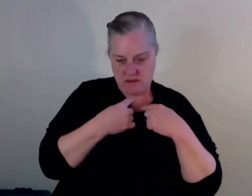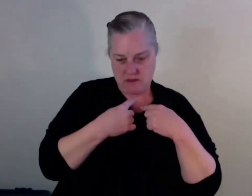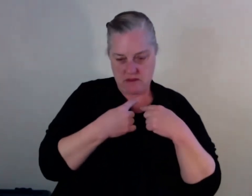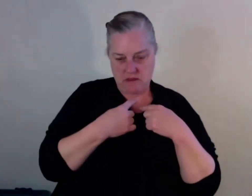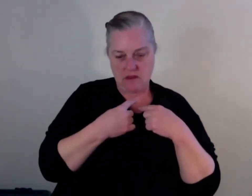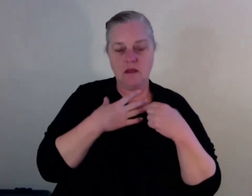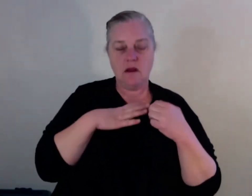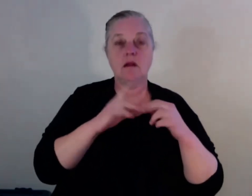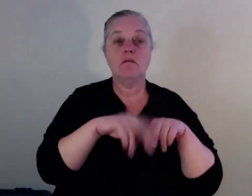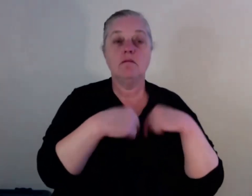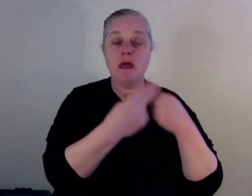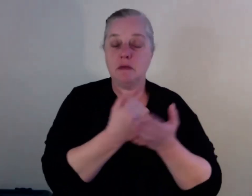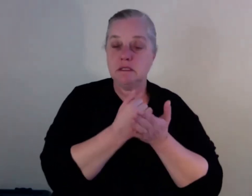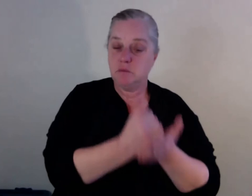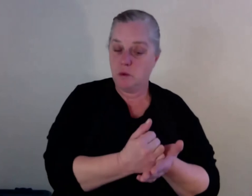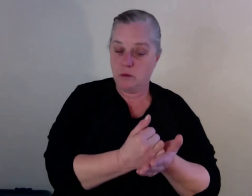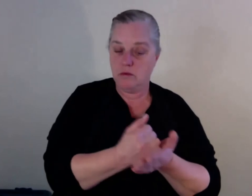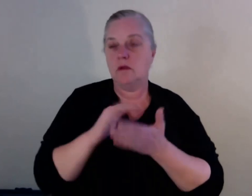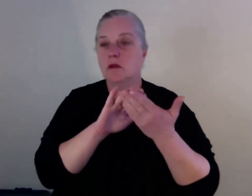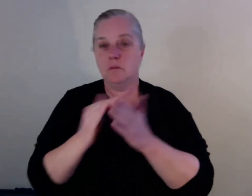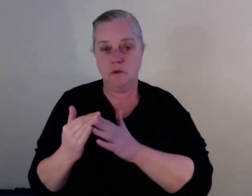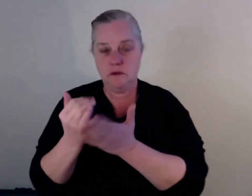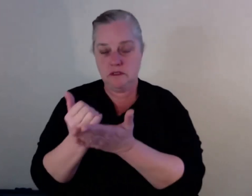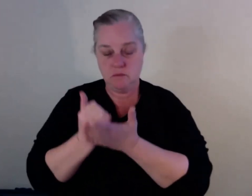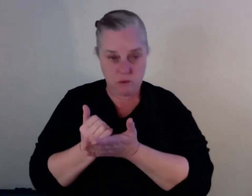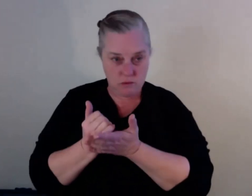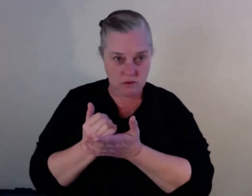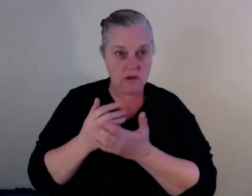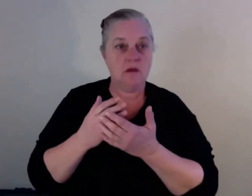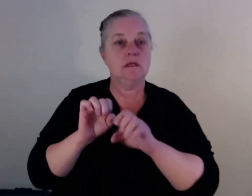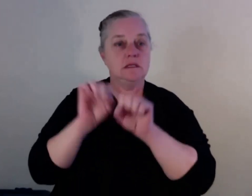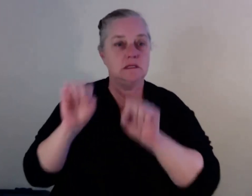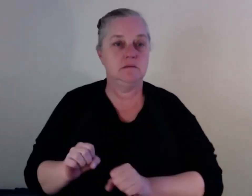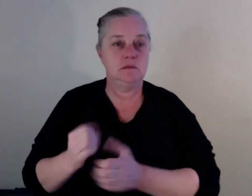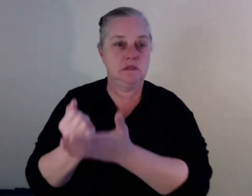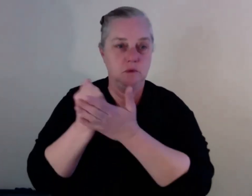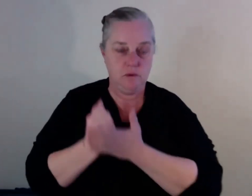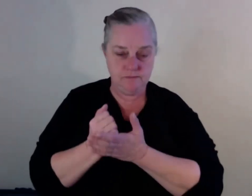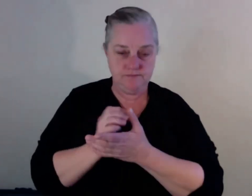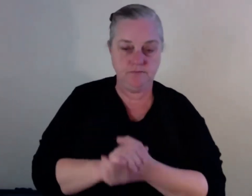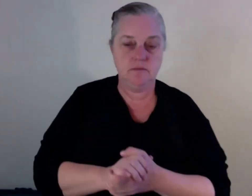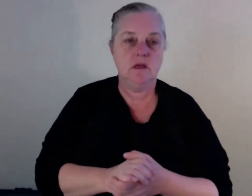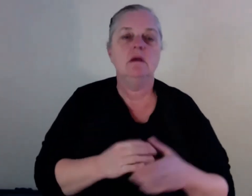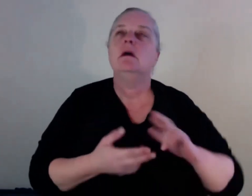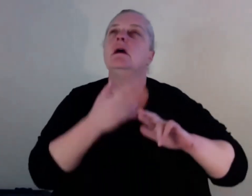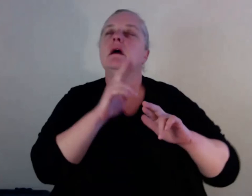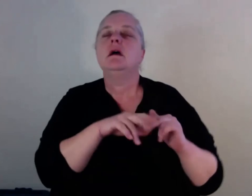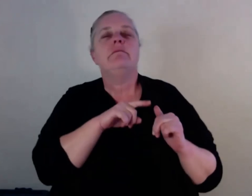what they got. They got the community. if the community go down and look down on him and say, Oh, you're a junkie. You're not going to